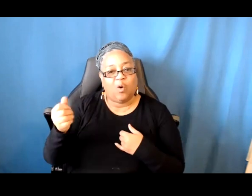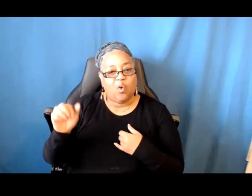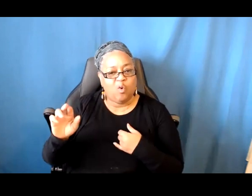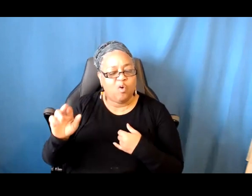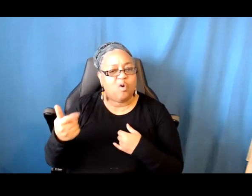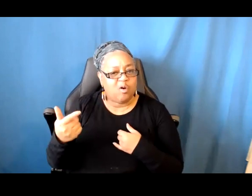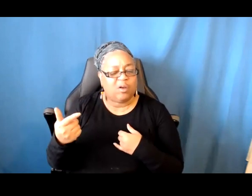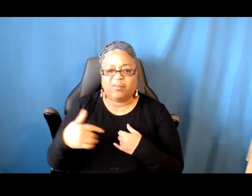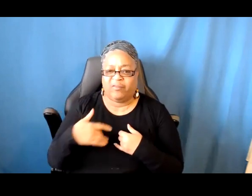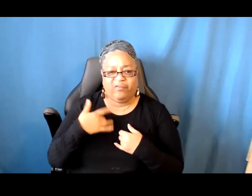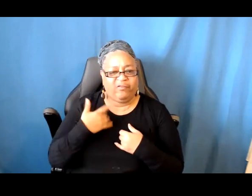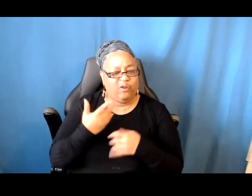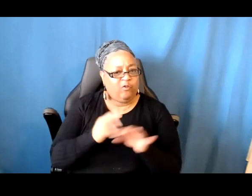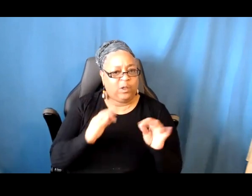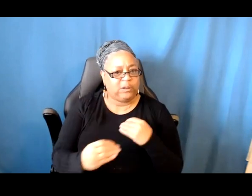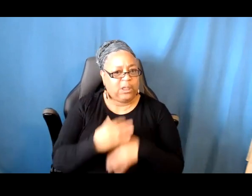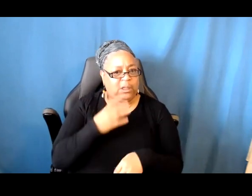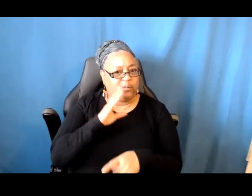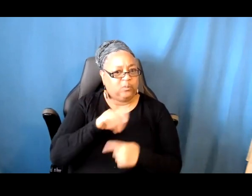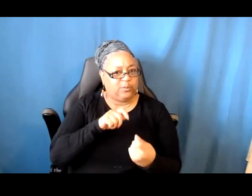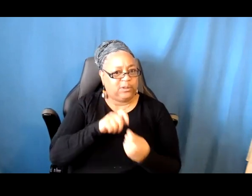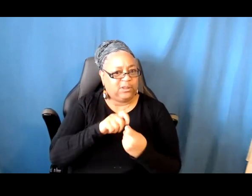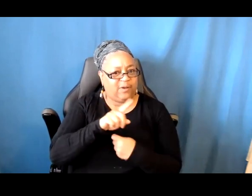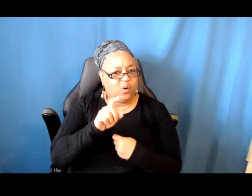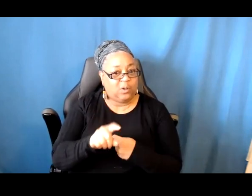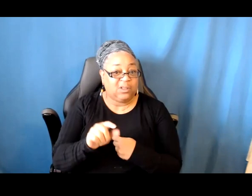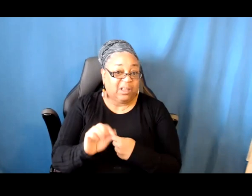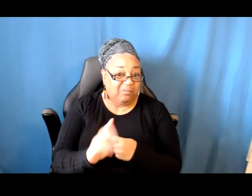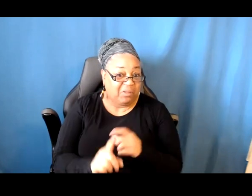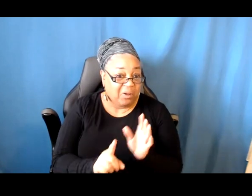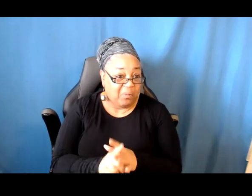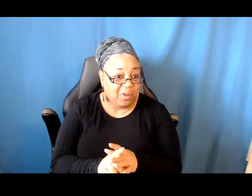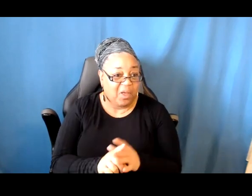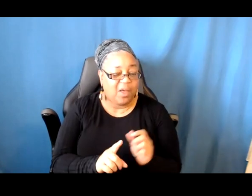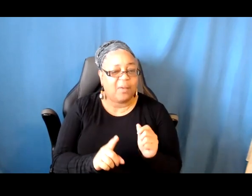And let's see if I can fit in maybe two more questions.